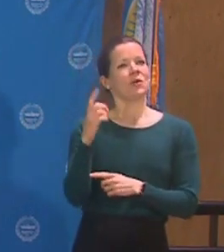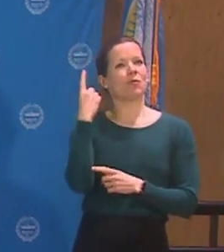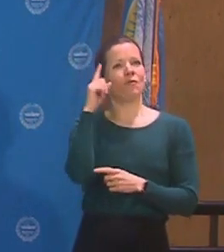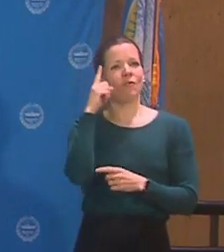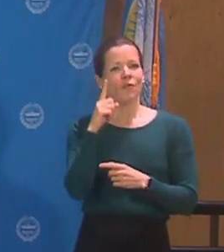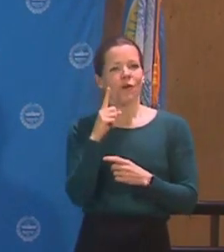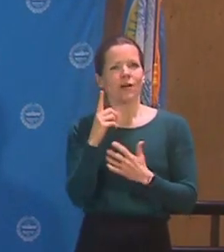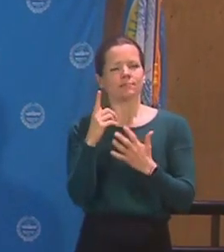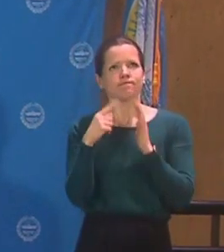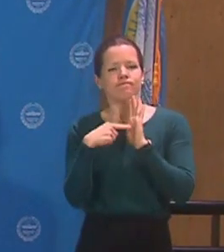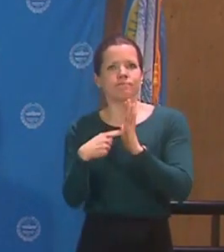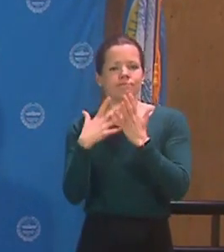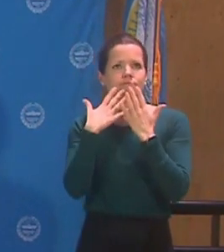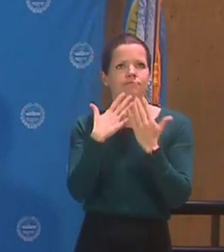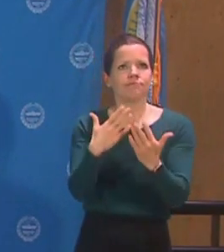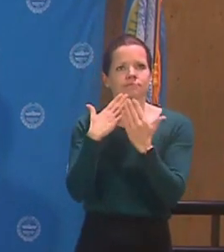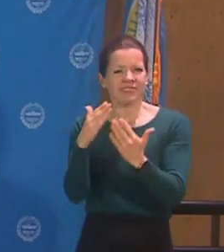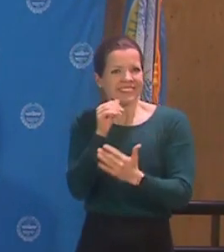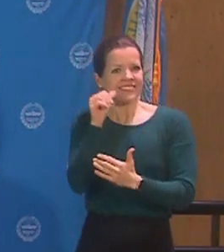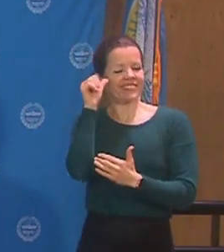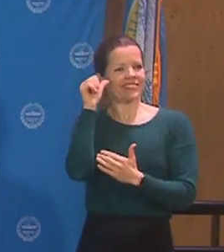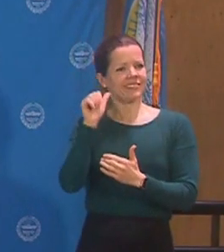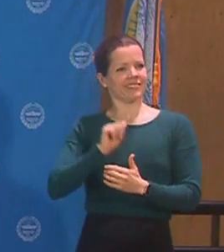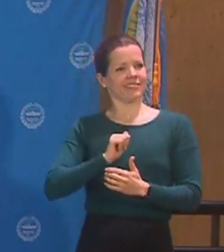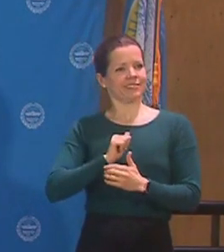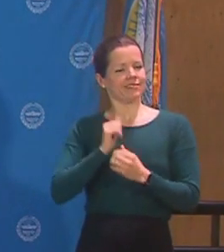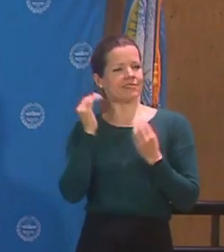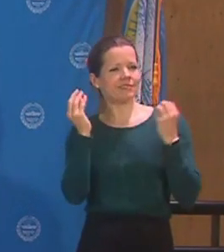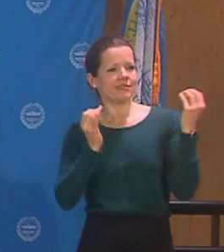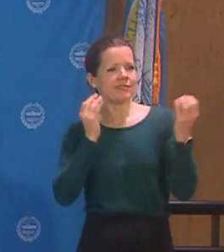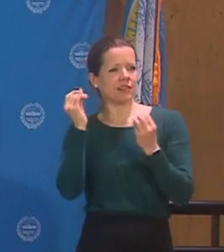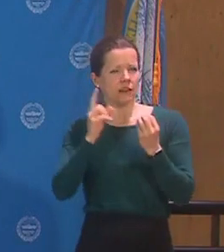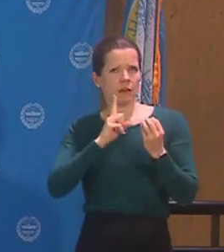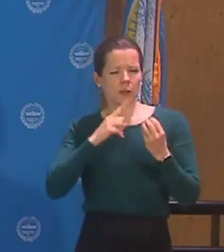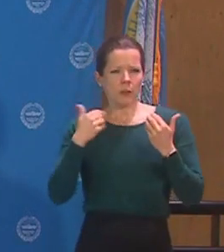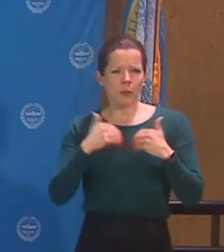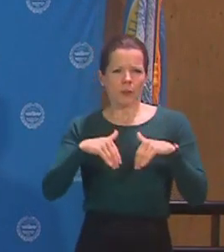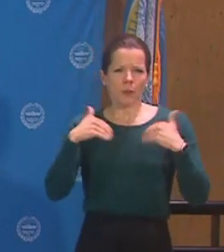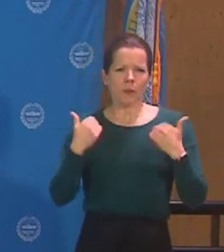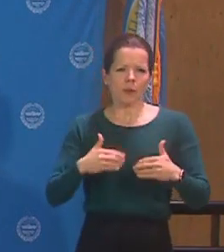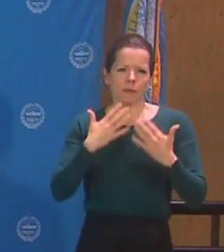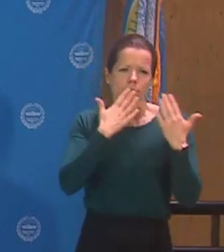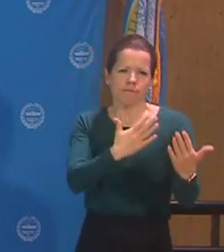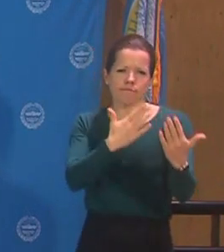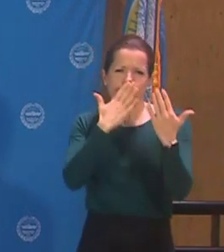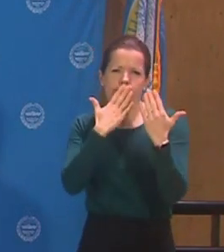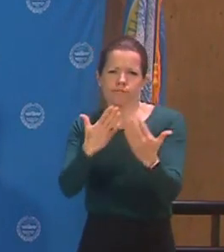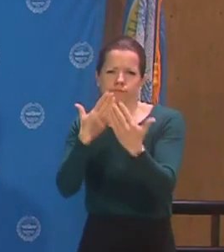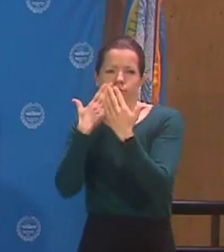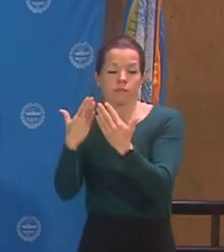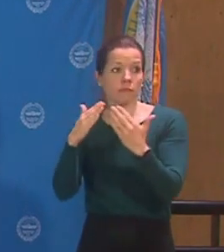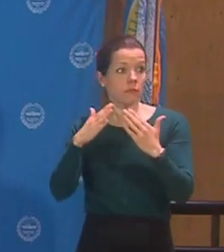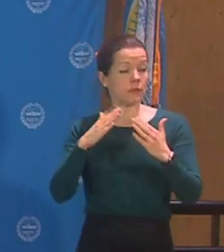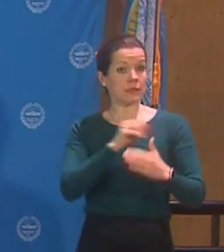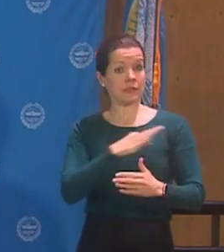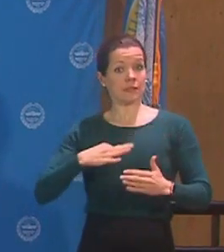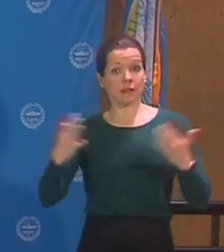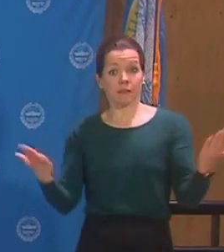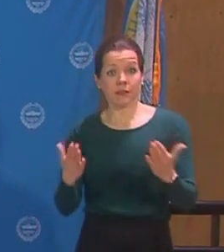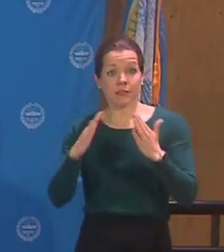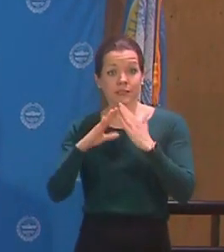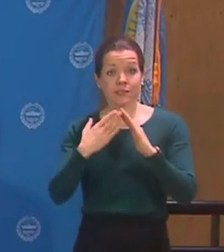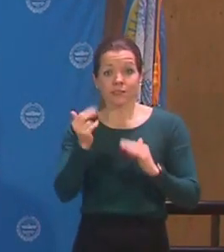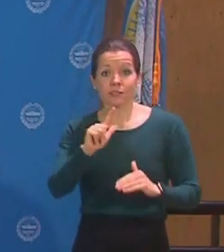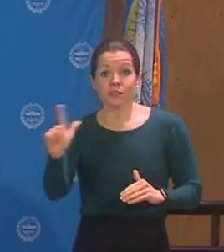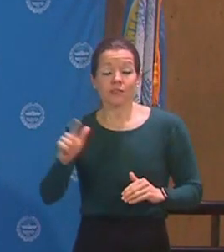for all the folks that are in my life, including the staff here at City Hall, all of the healthcare workers, the first responders, our